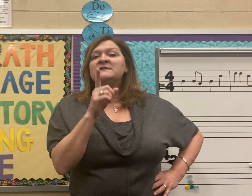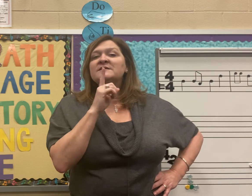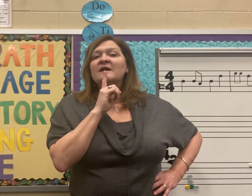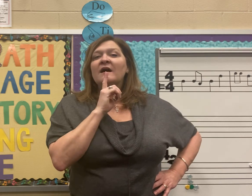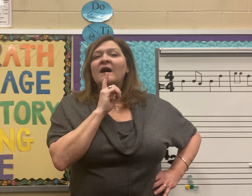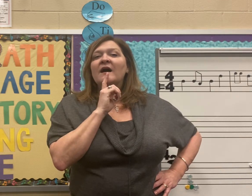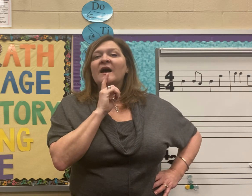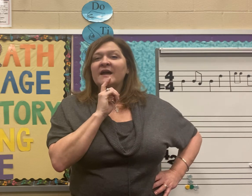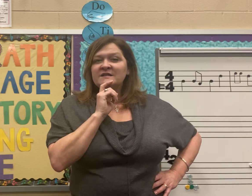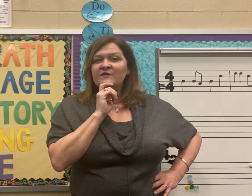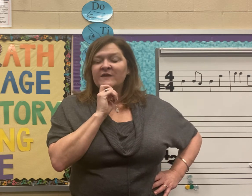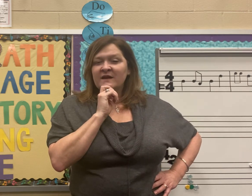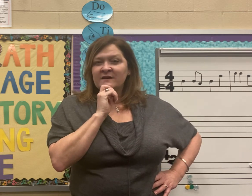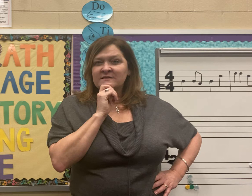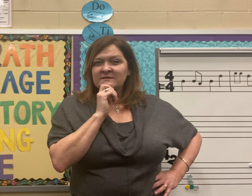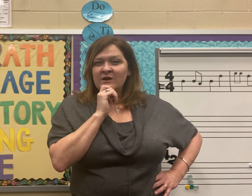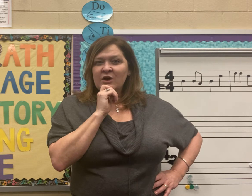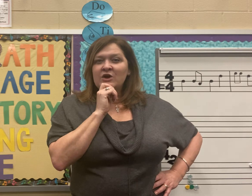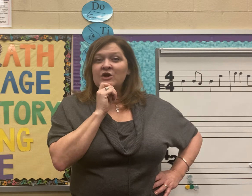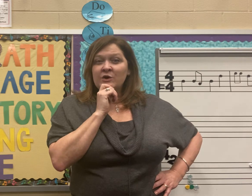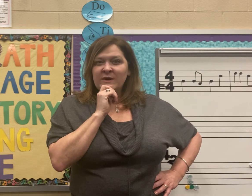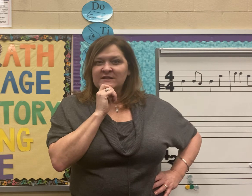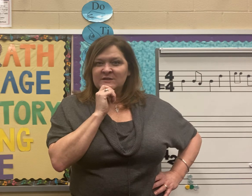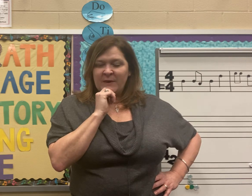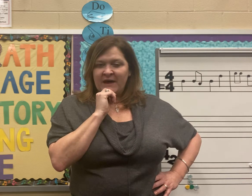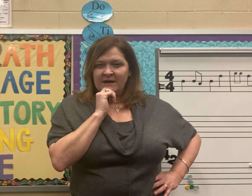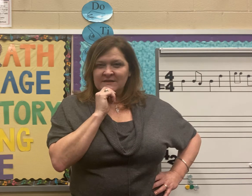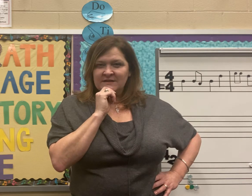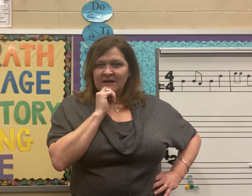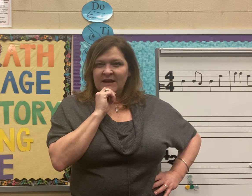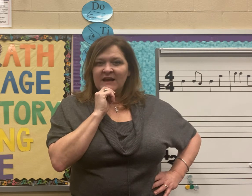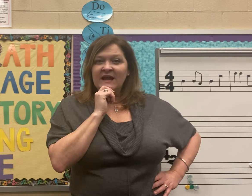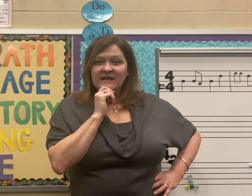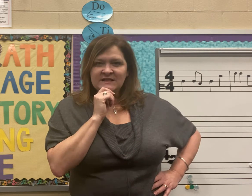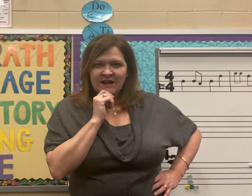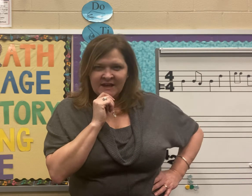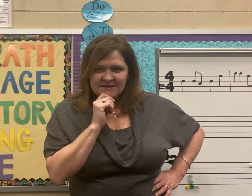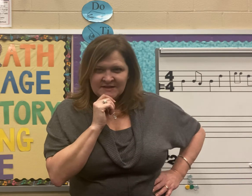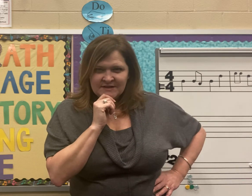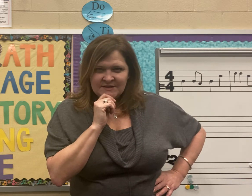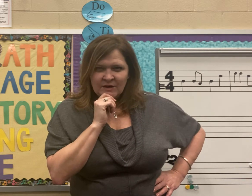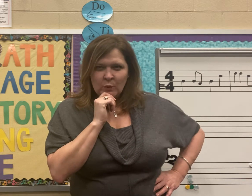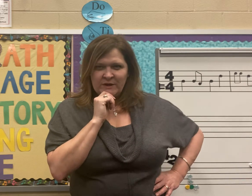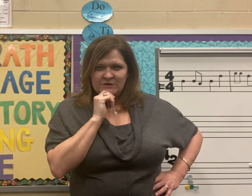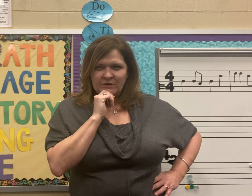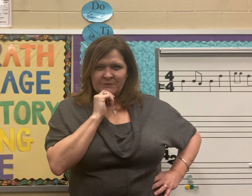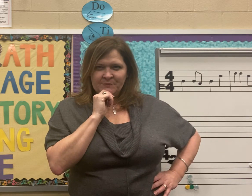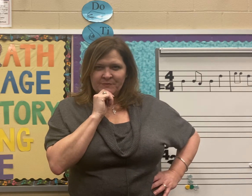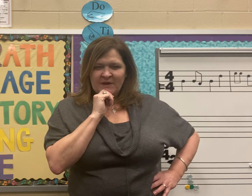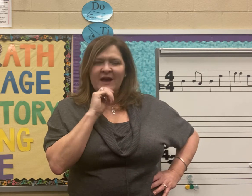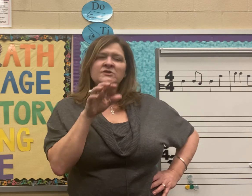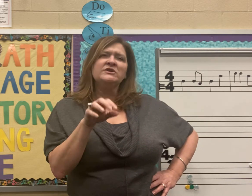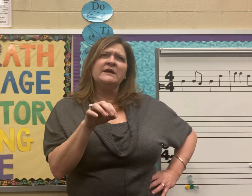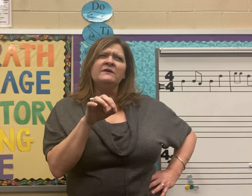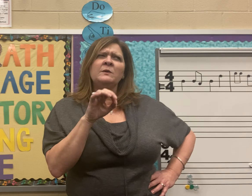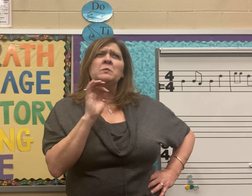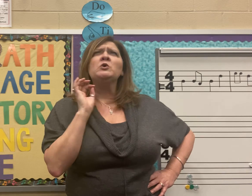kind of things you expect in a Texas winter. Actually, even more